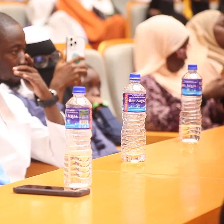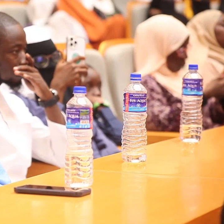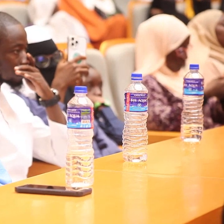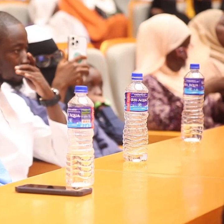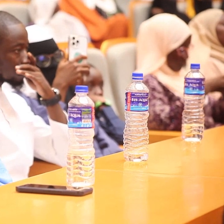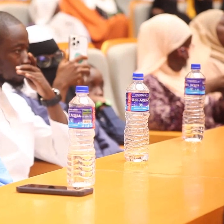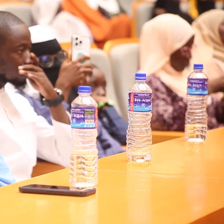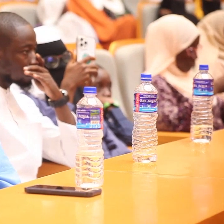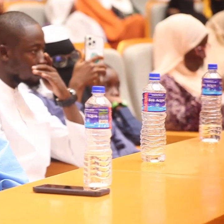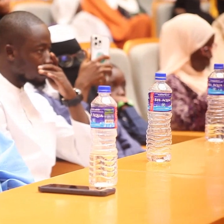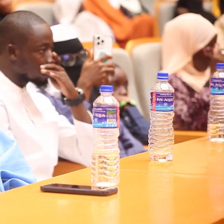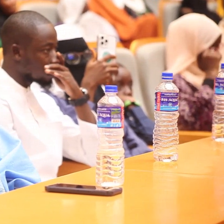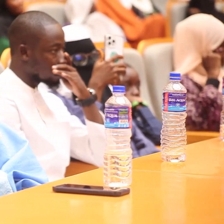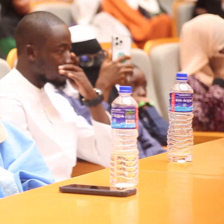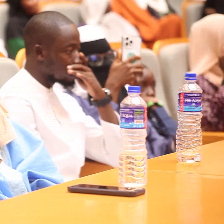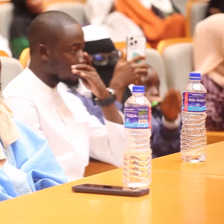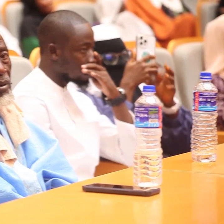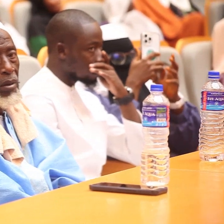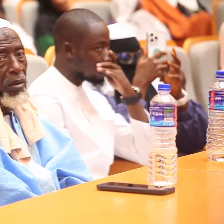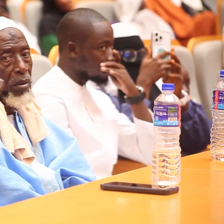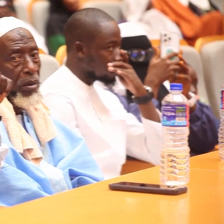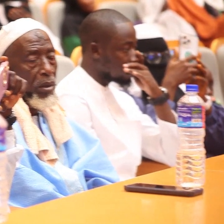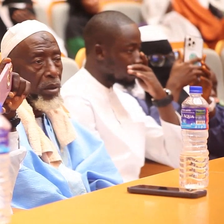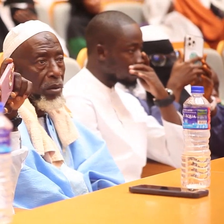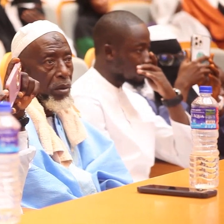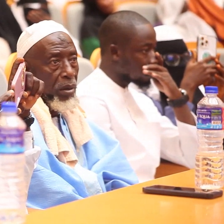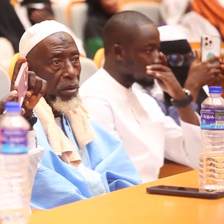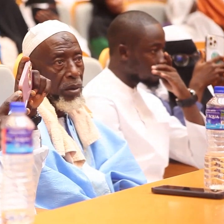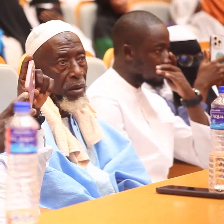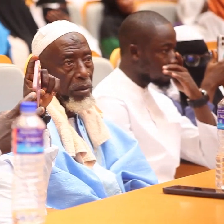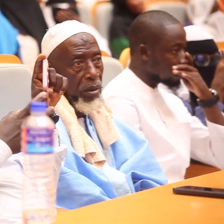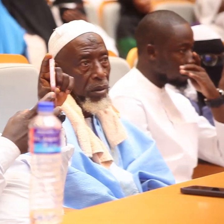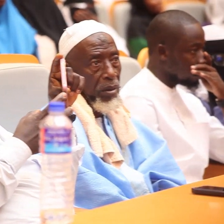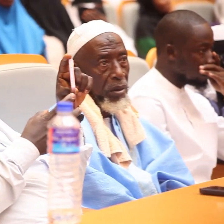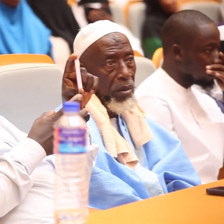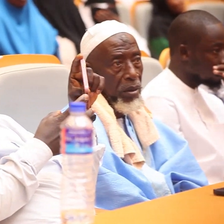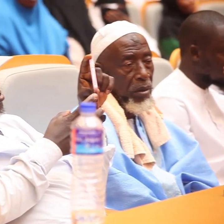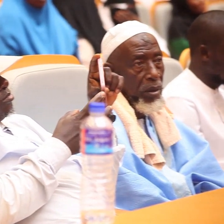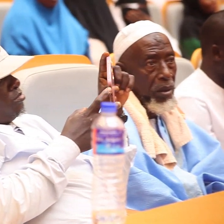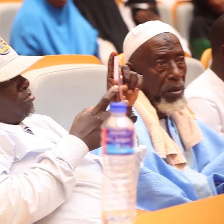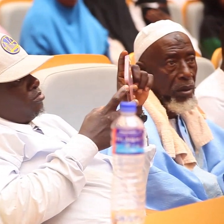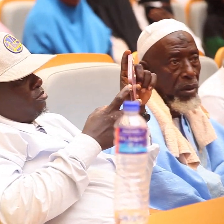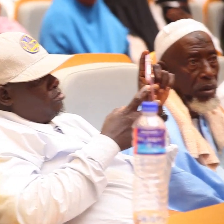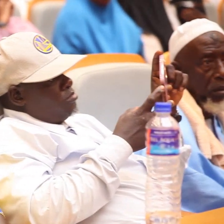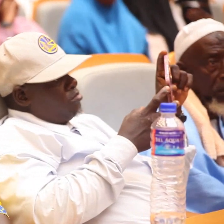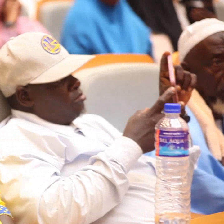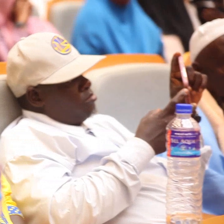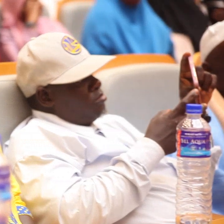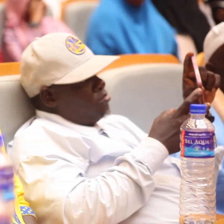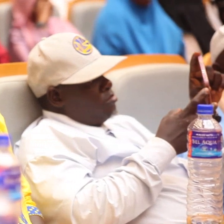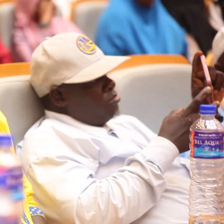having any enmity towards my companion and the same thing i implement whoever messaged me messenger